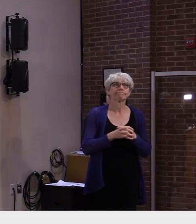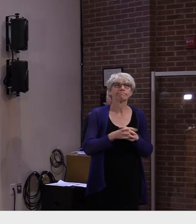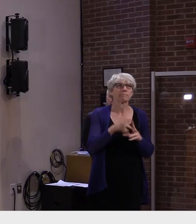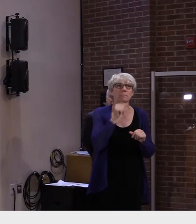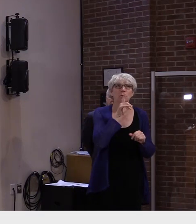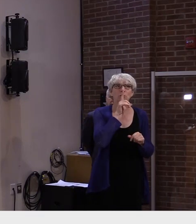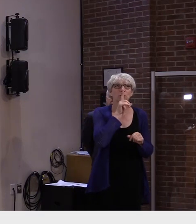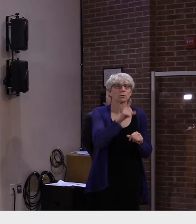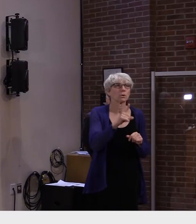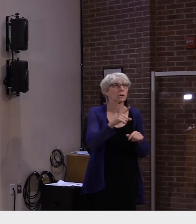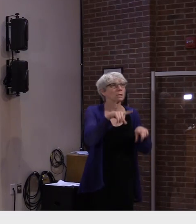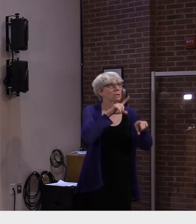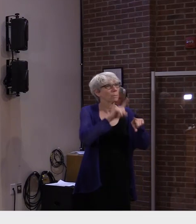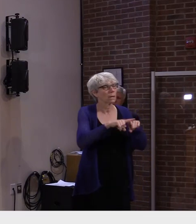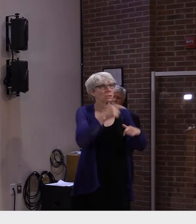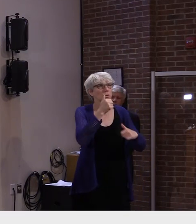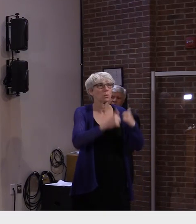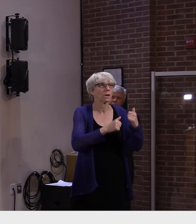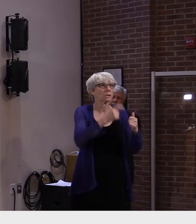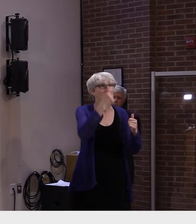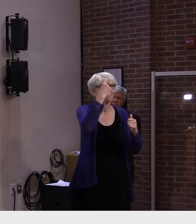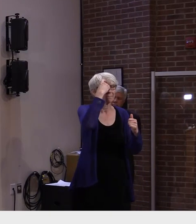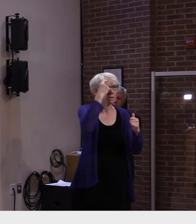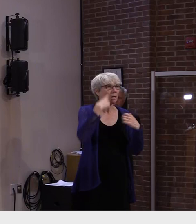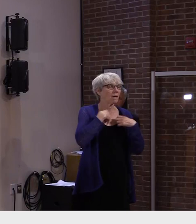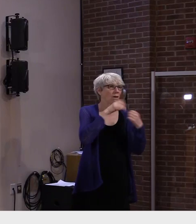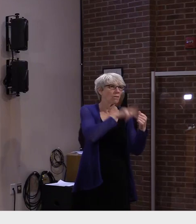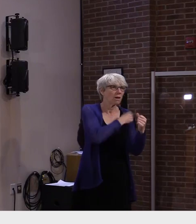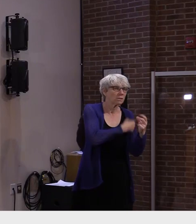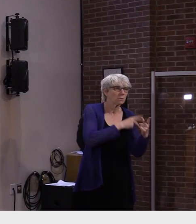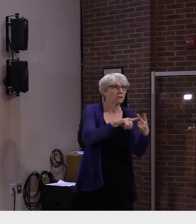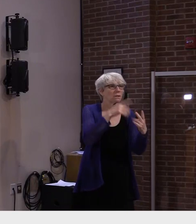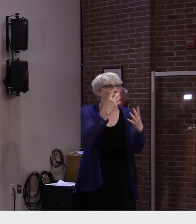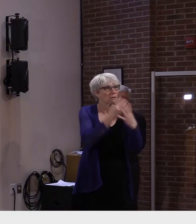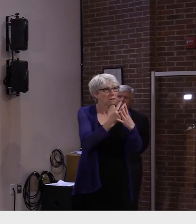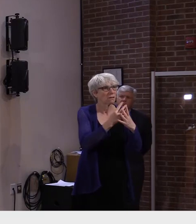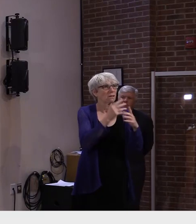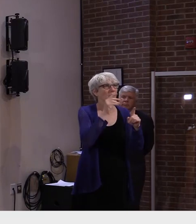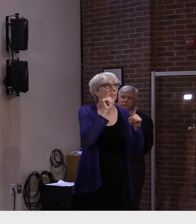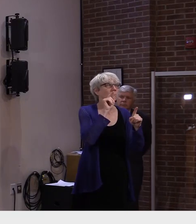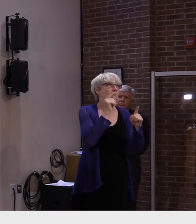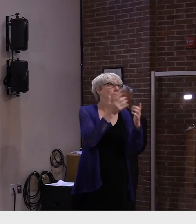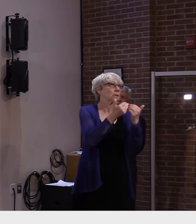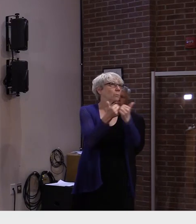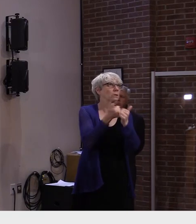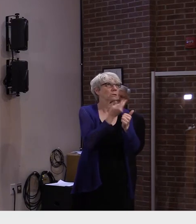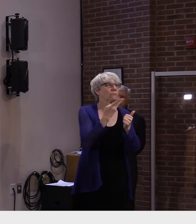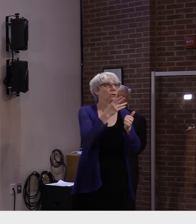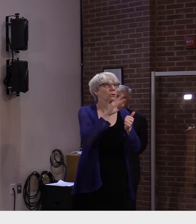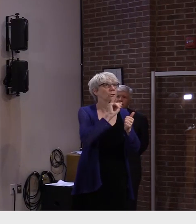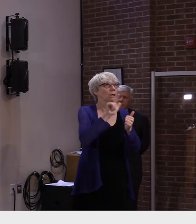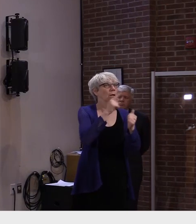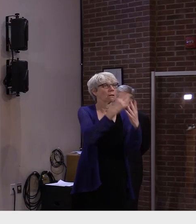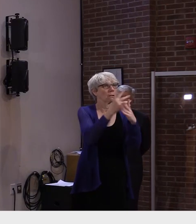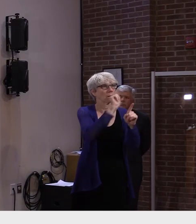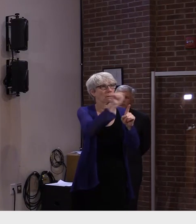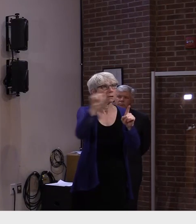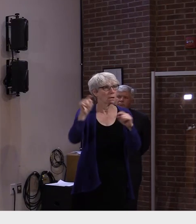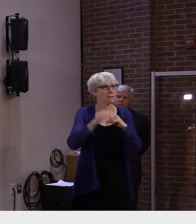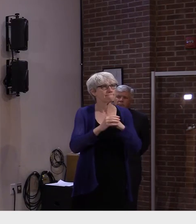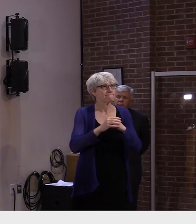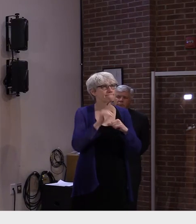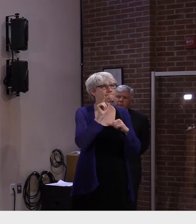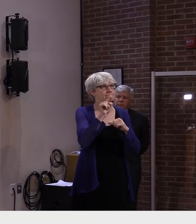It's different for different facilities. Some within corrections, for instance, there's a higher number of unvaccinated